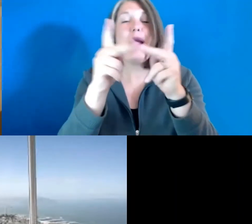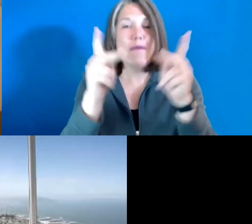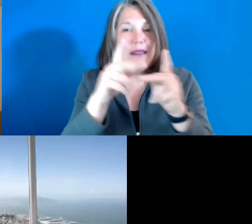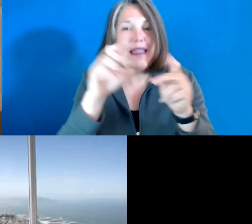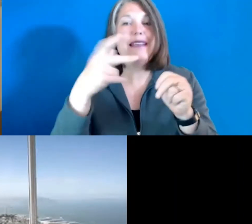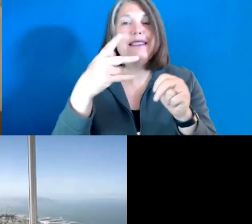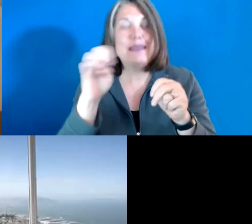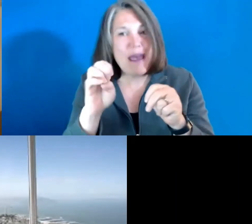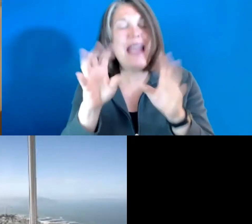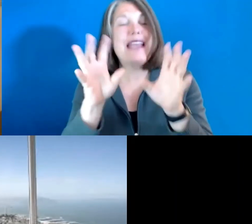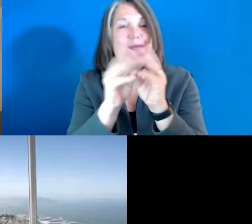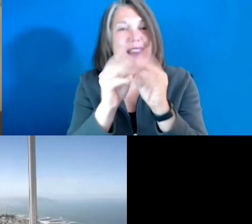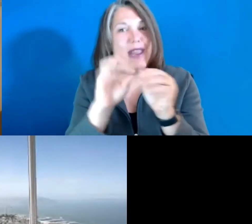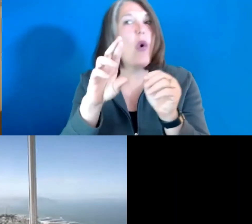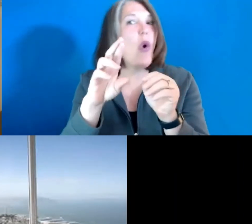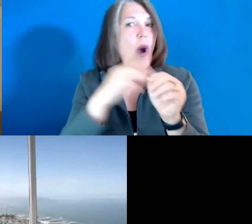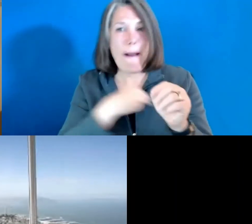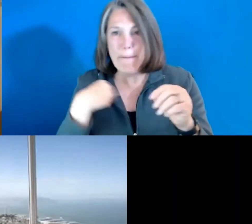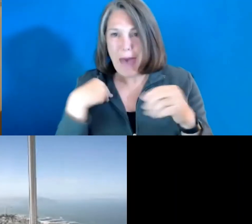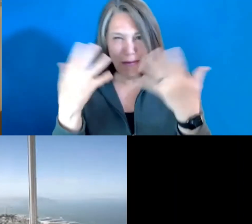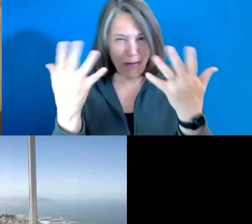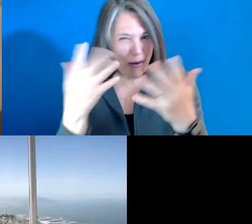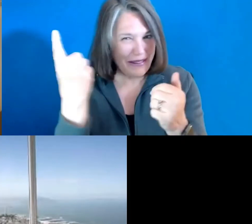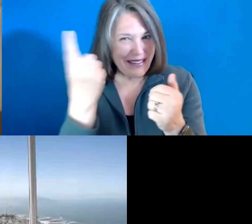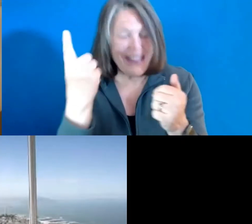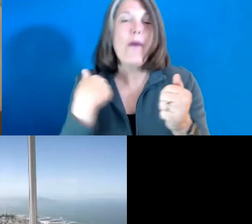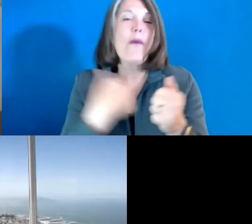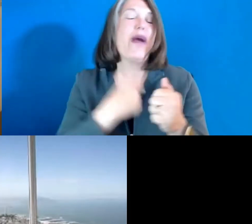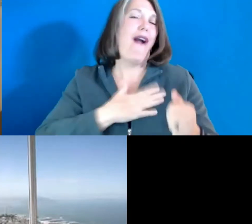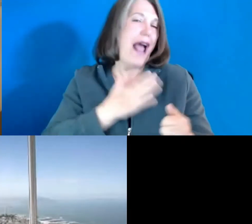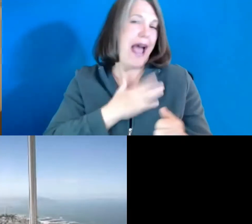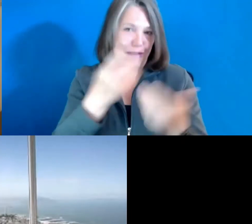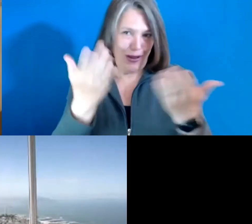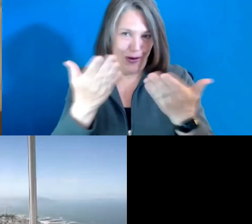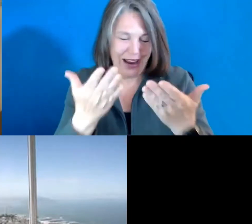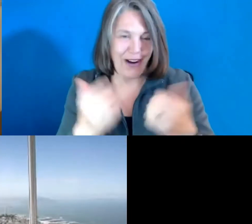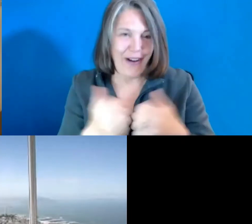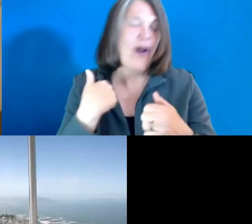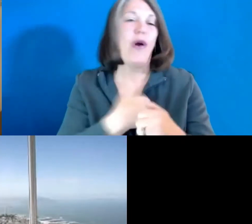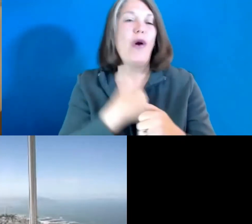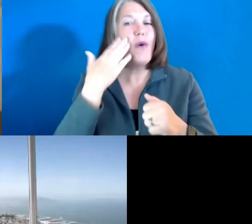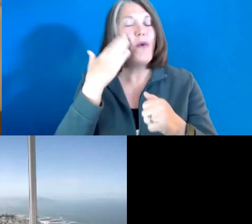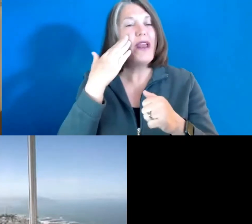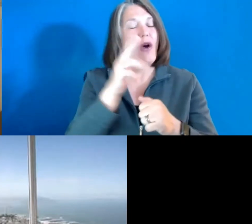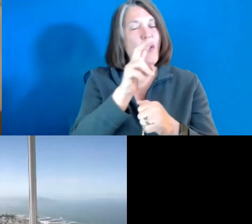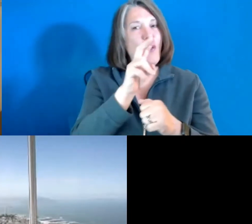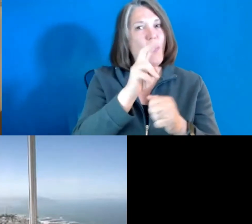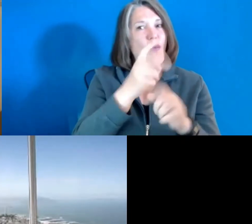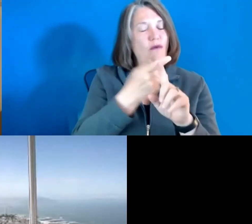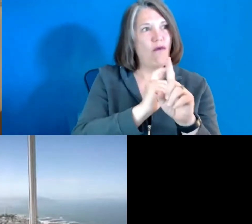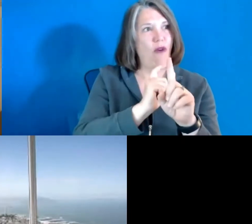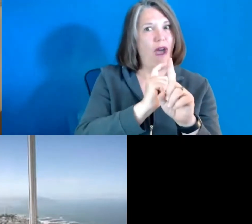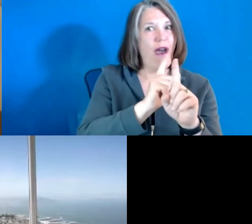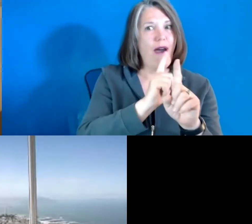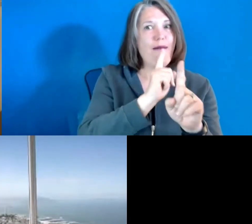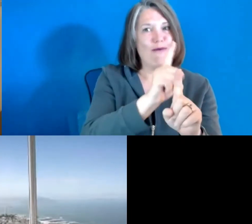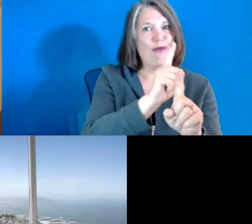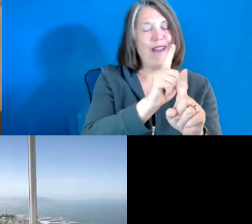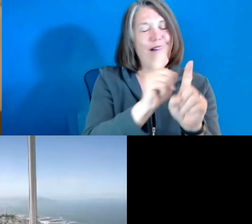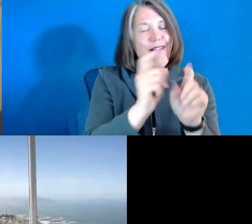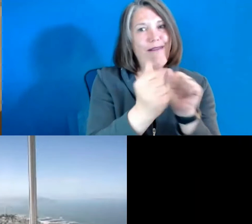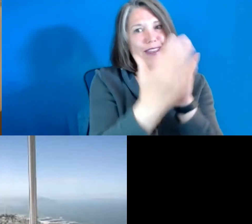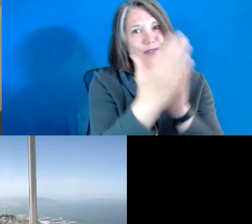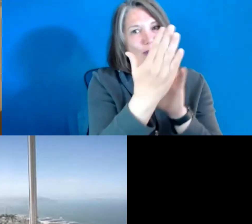of some duration, we are pleased to have you here. We know that the transition to a virtual meeting is